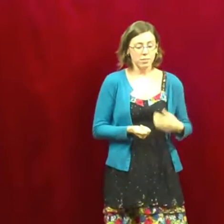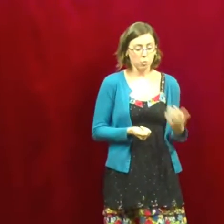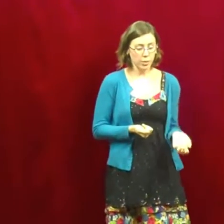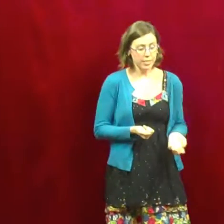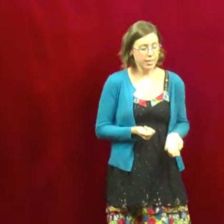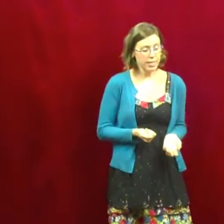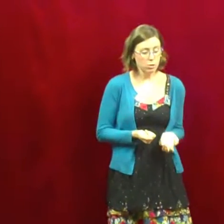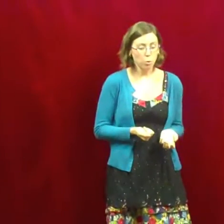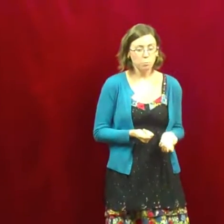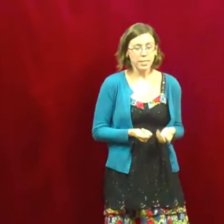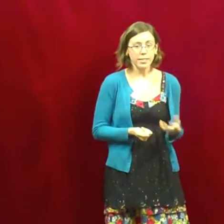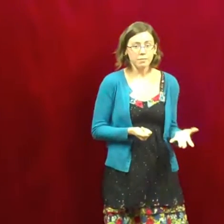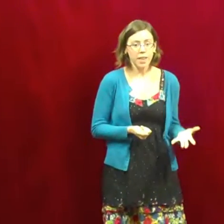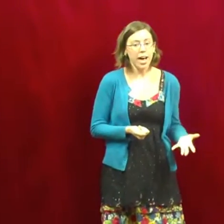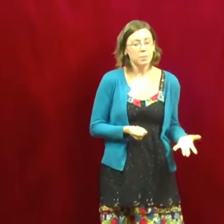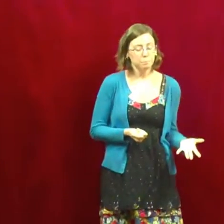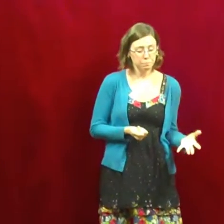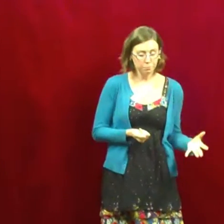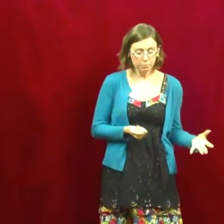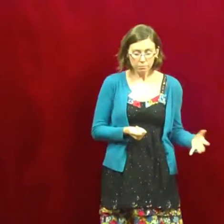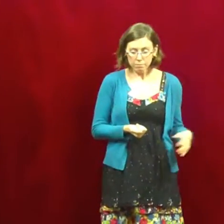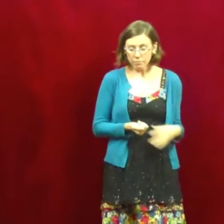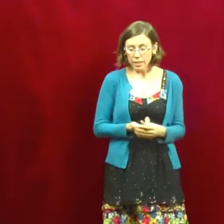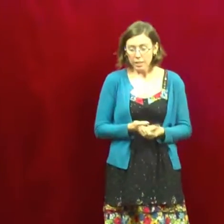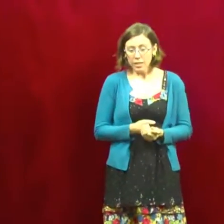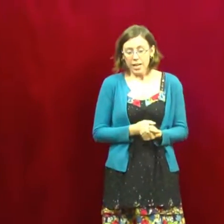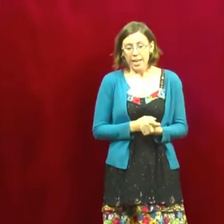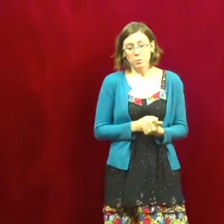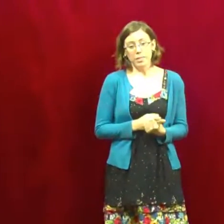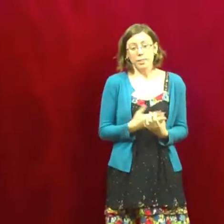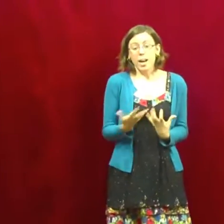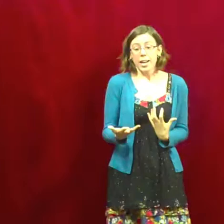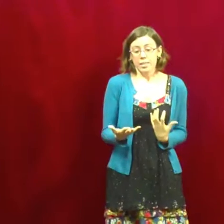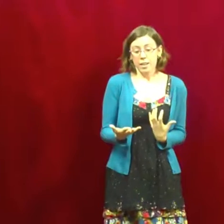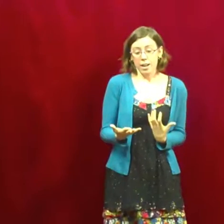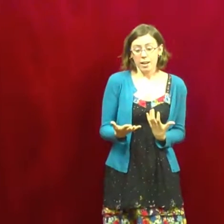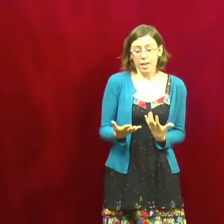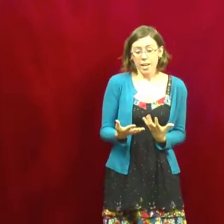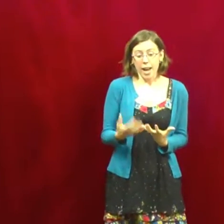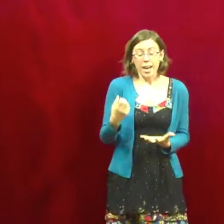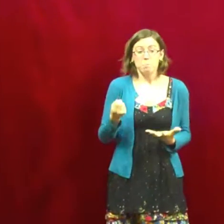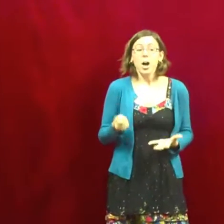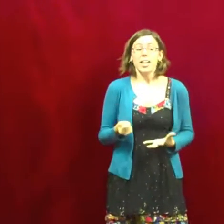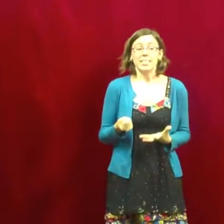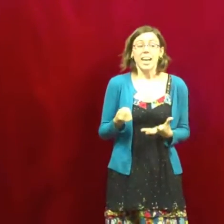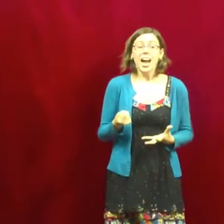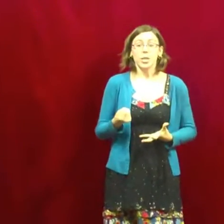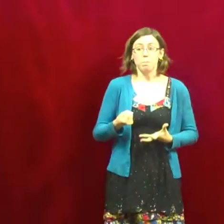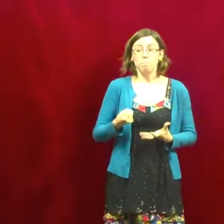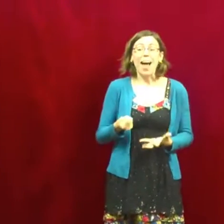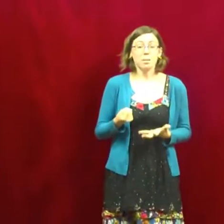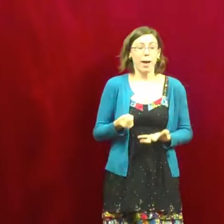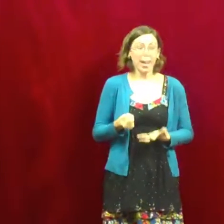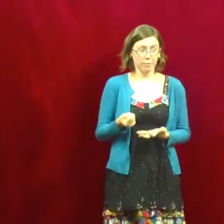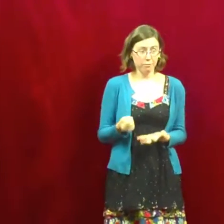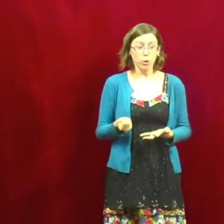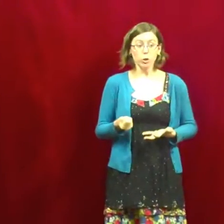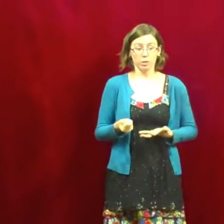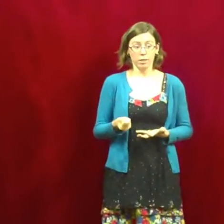stories that he had told because of that. And I was in line, uh, and, and I brought an entire backpack full of